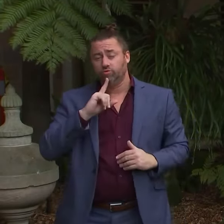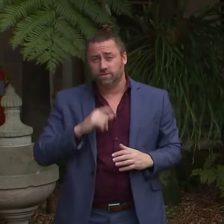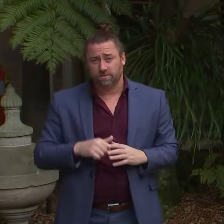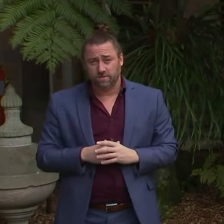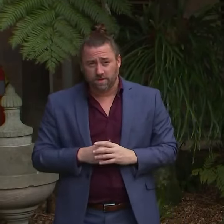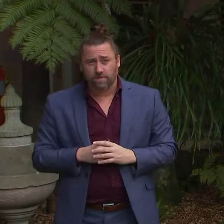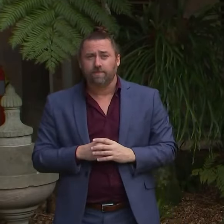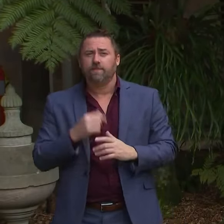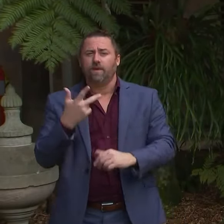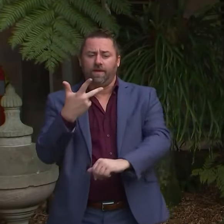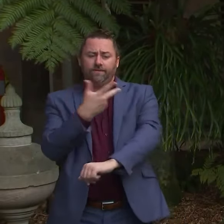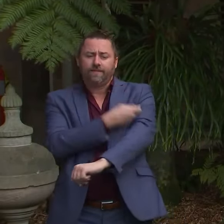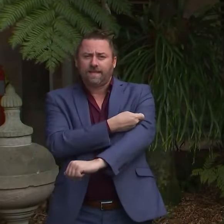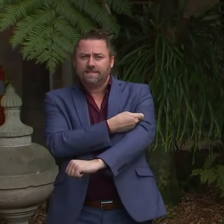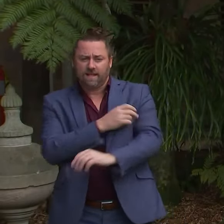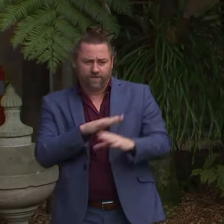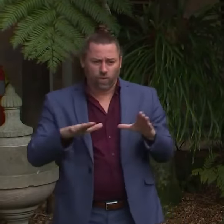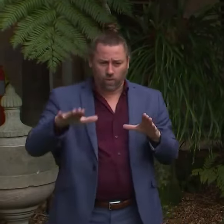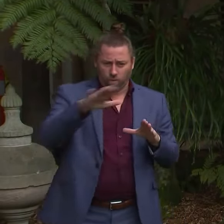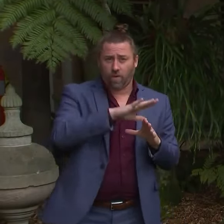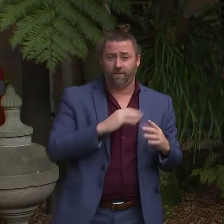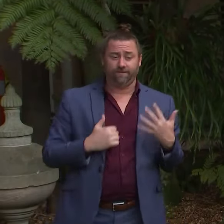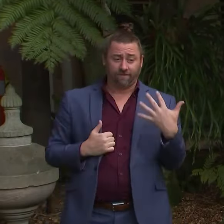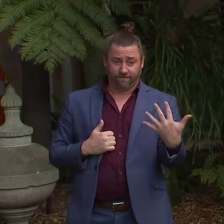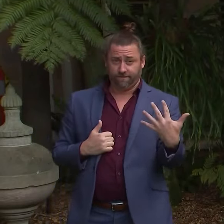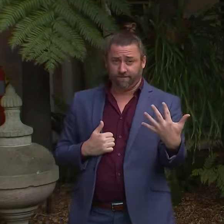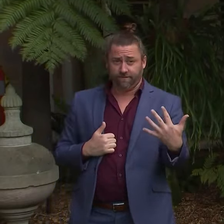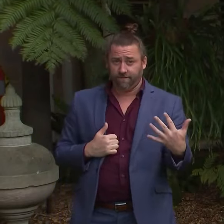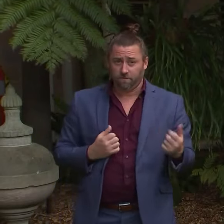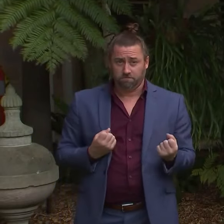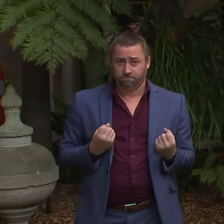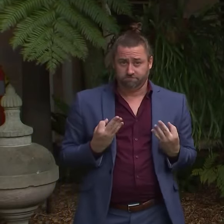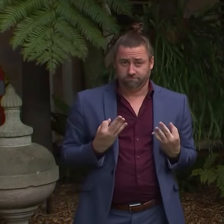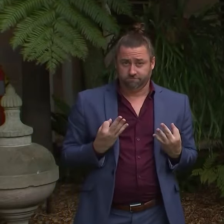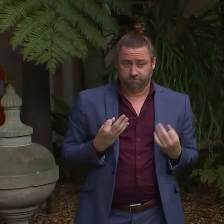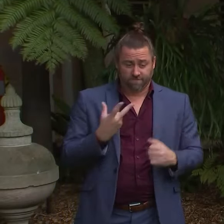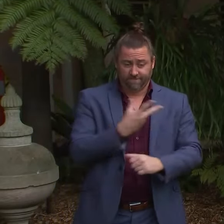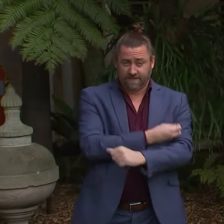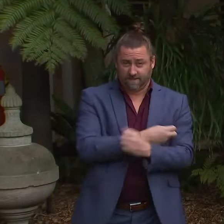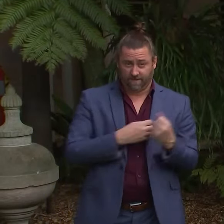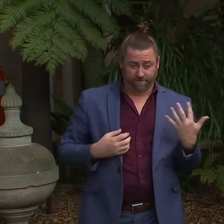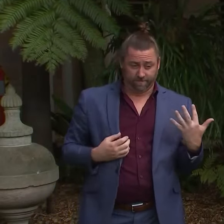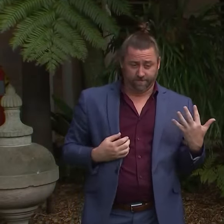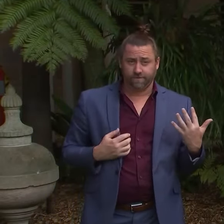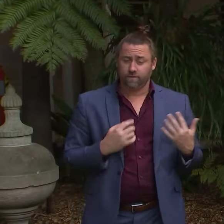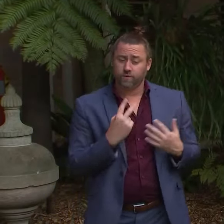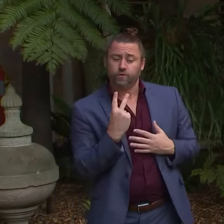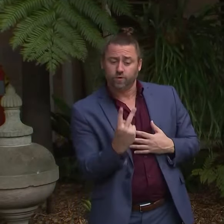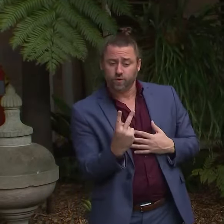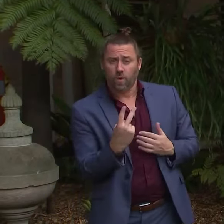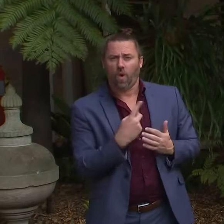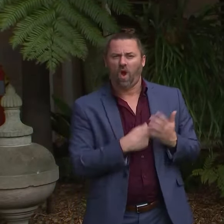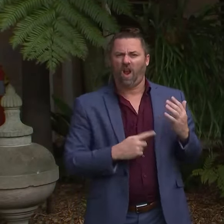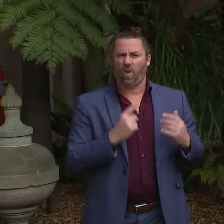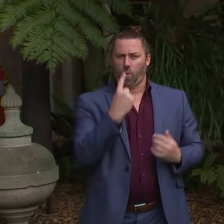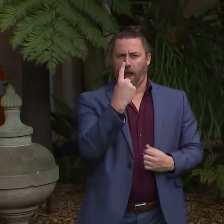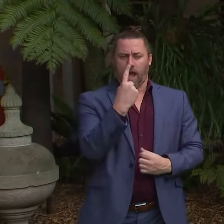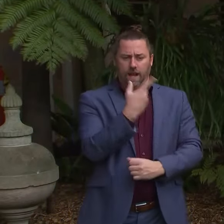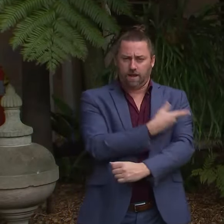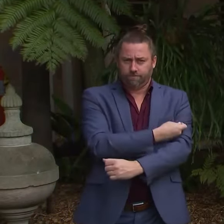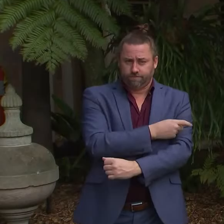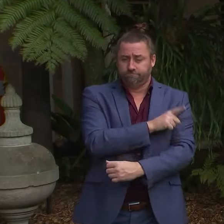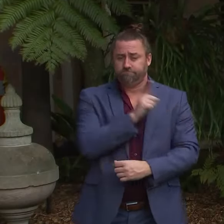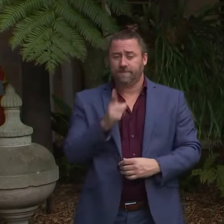vaccination status I've received there, five have not, did, had not received vaccination, two had received a single dose,